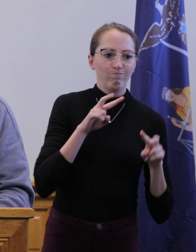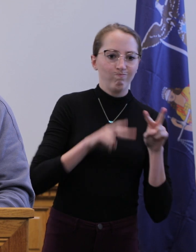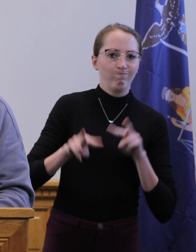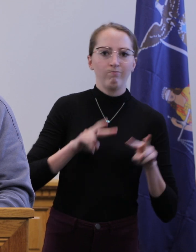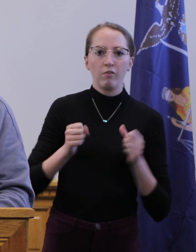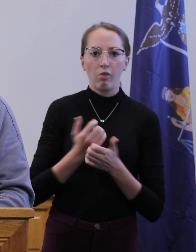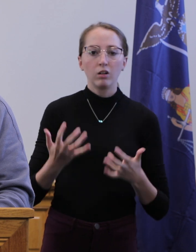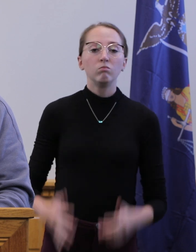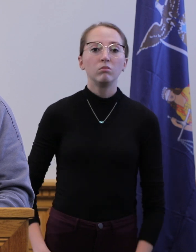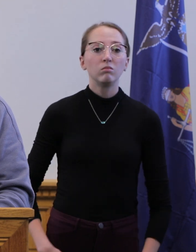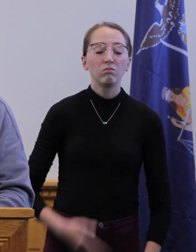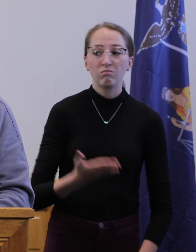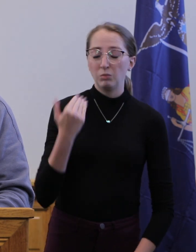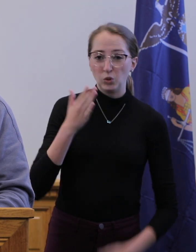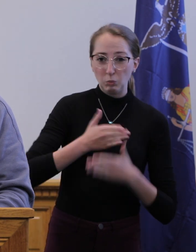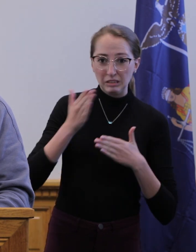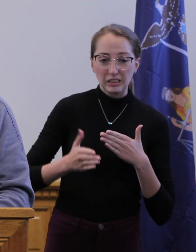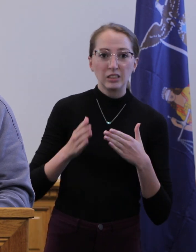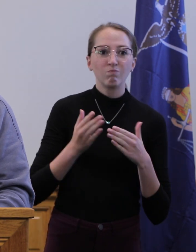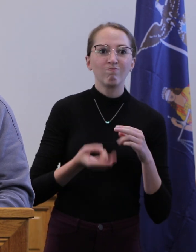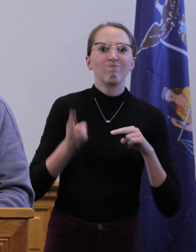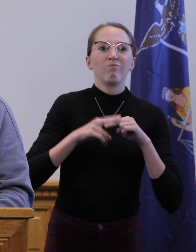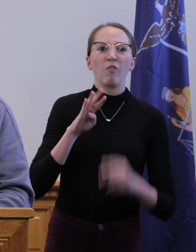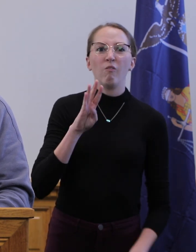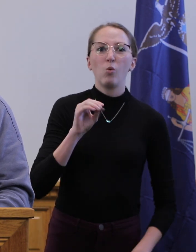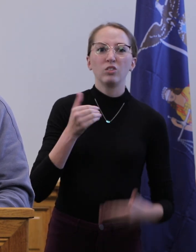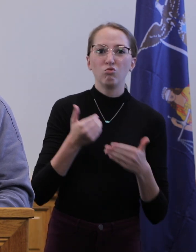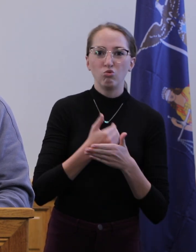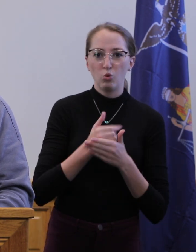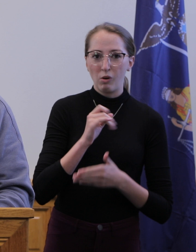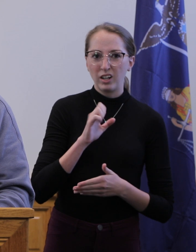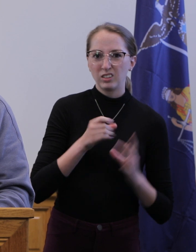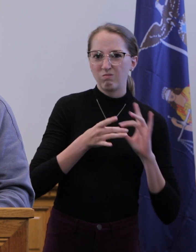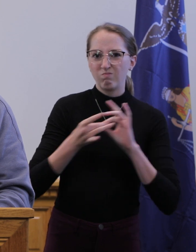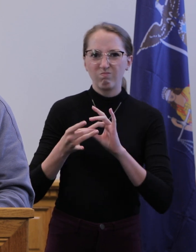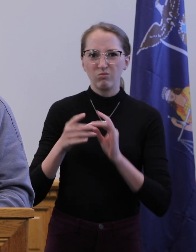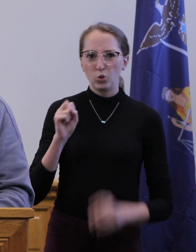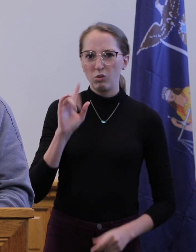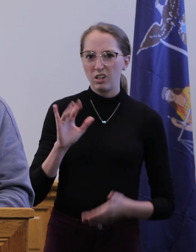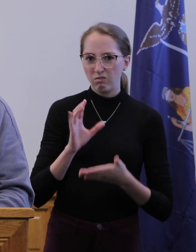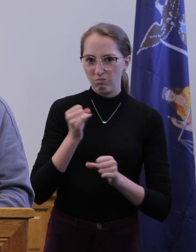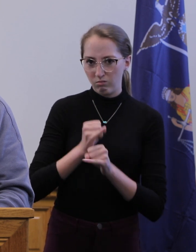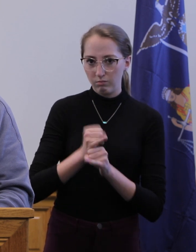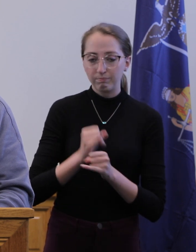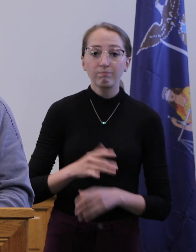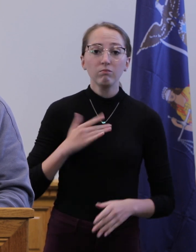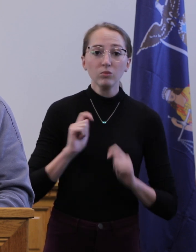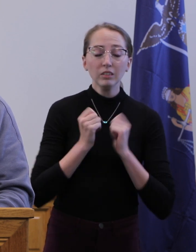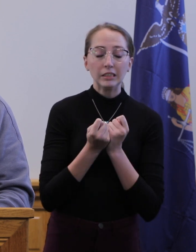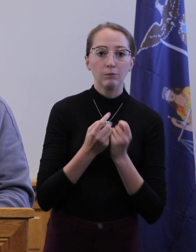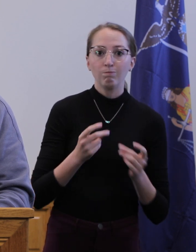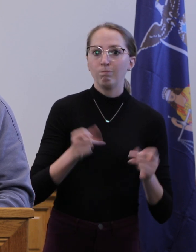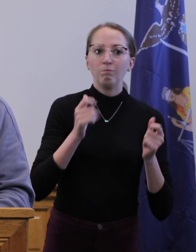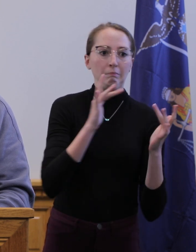results showing more than 40 new positive cases associated with the campus. Our team immediately began contacting